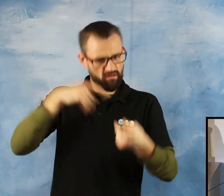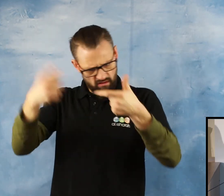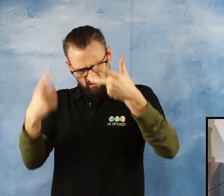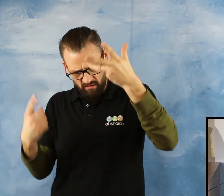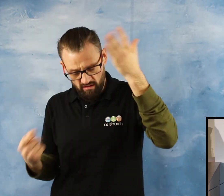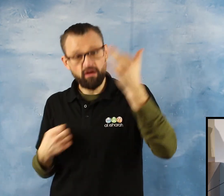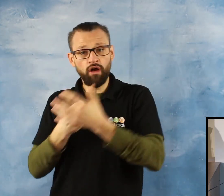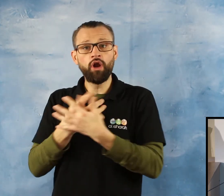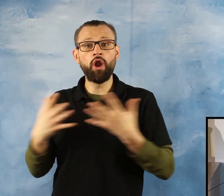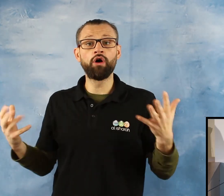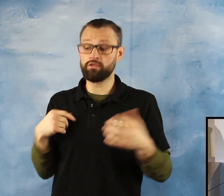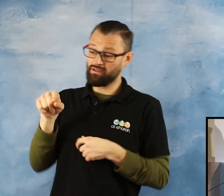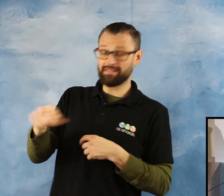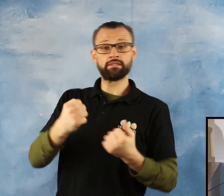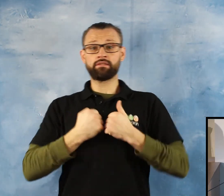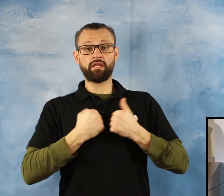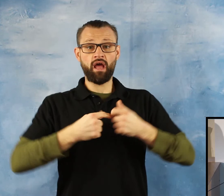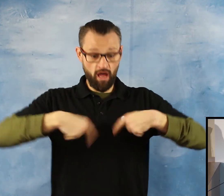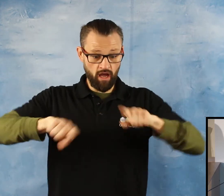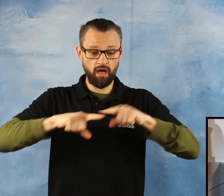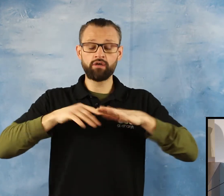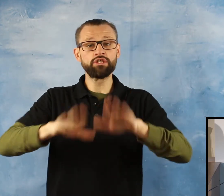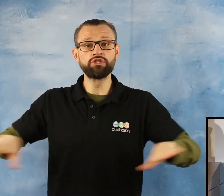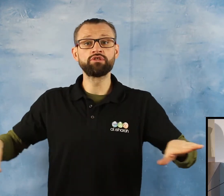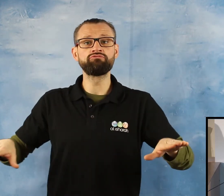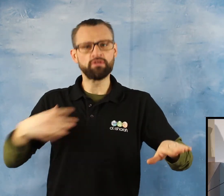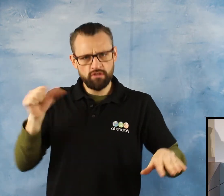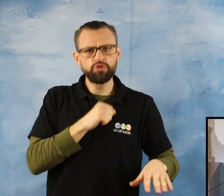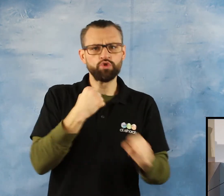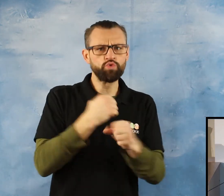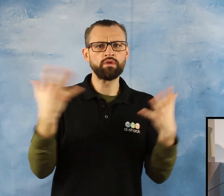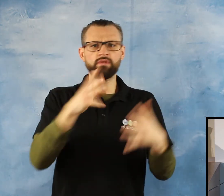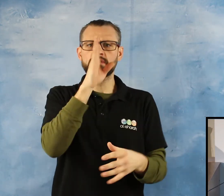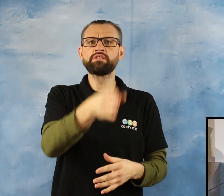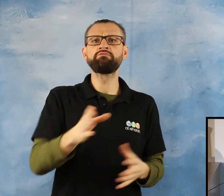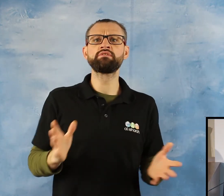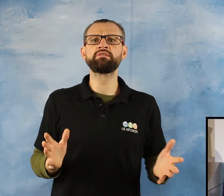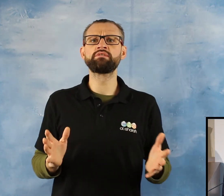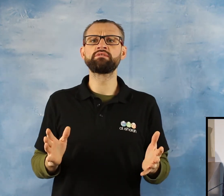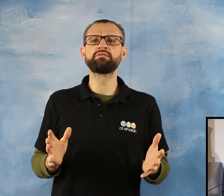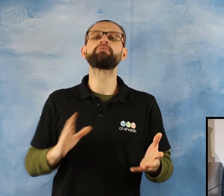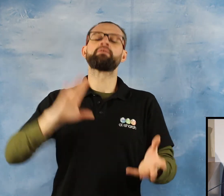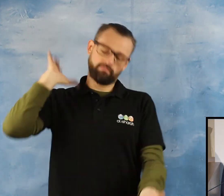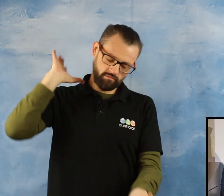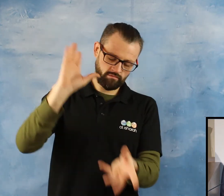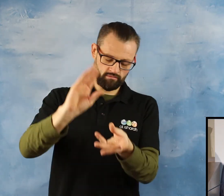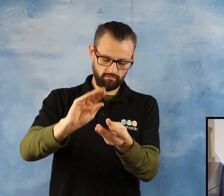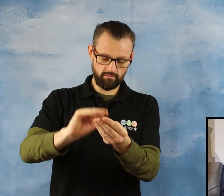We need to be Doing something very serious So concluding My dear brothers and sisters Please plan What is your plan This holiday